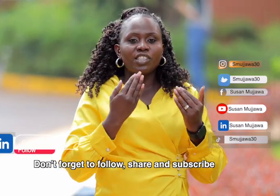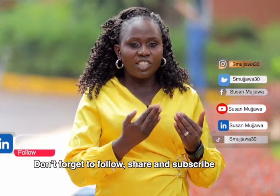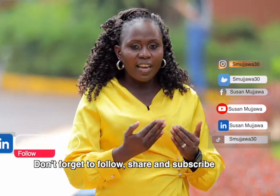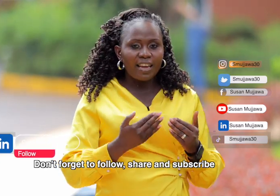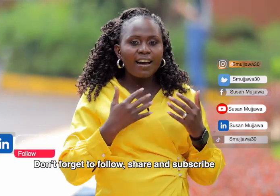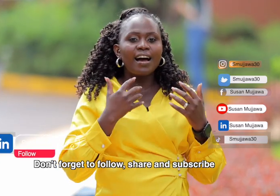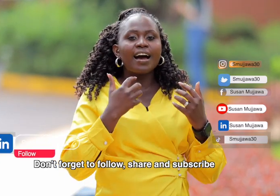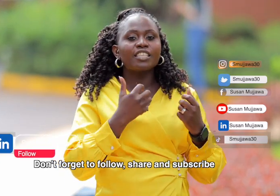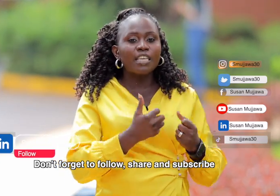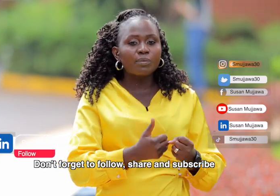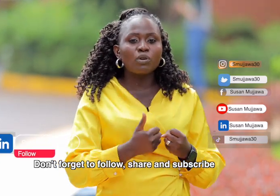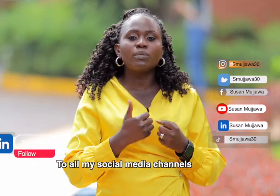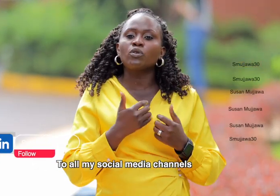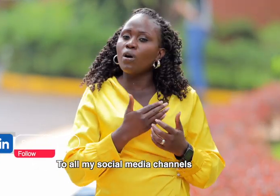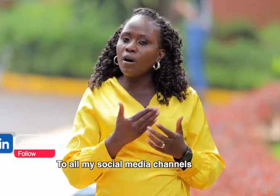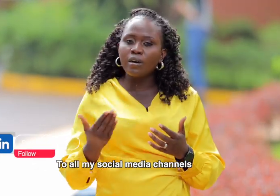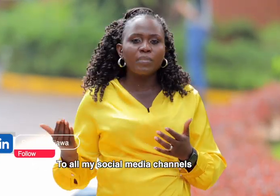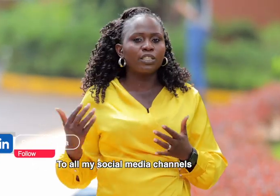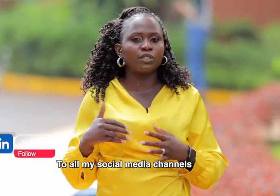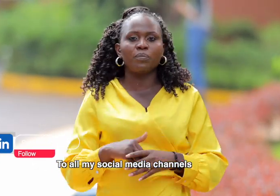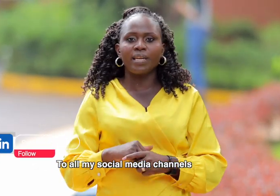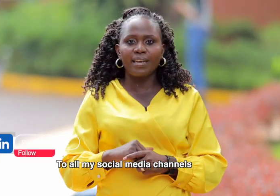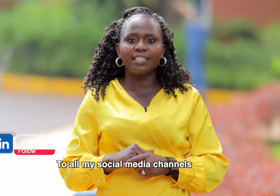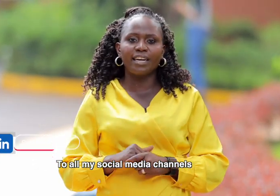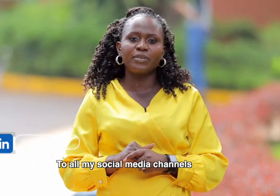share and subscribe to all my social media channels